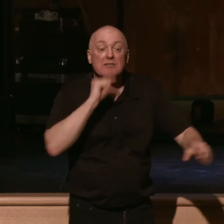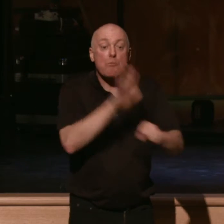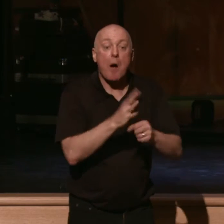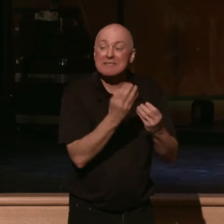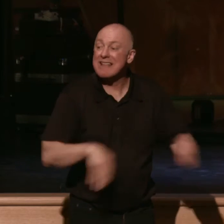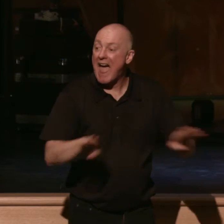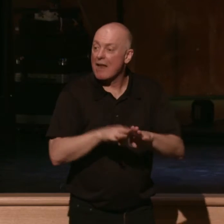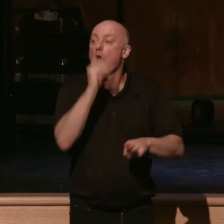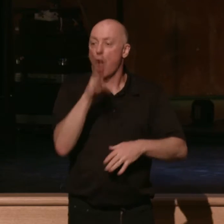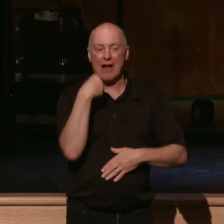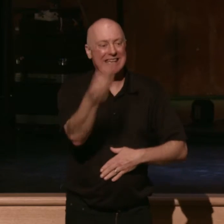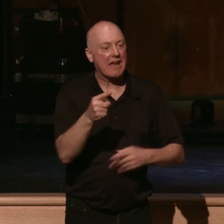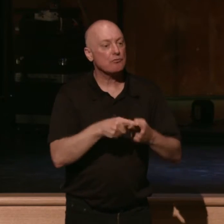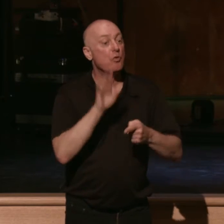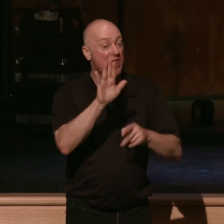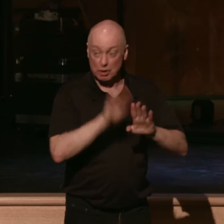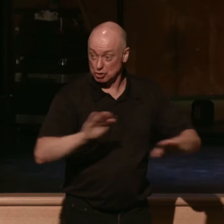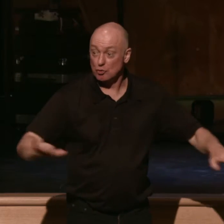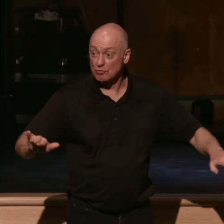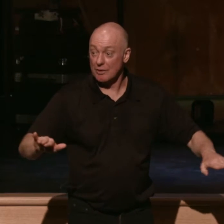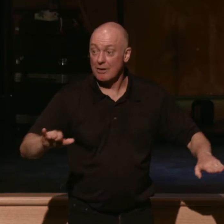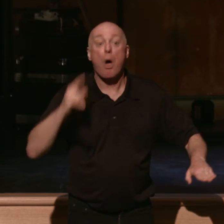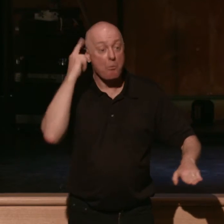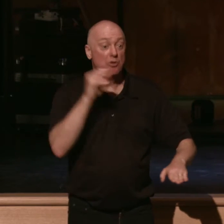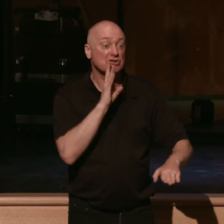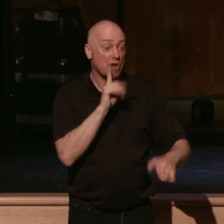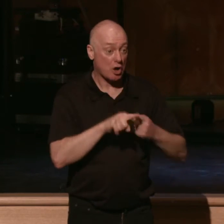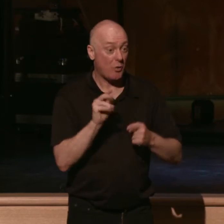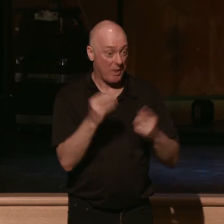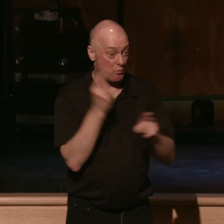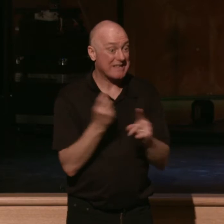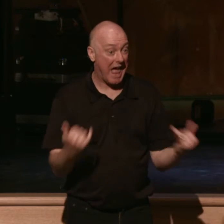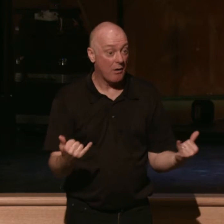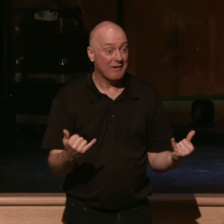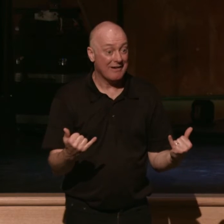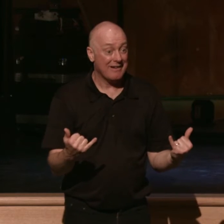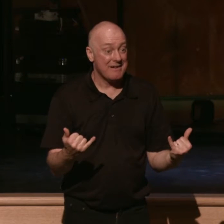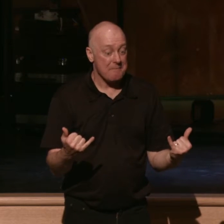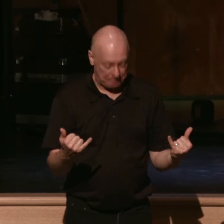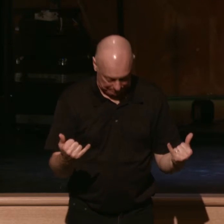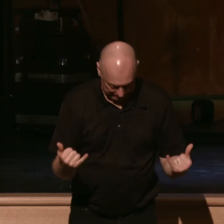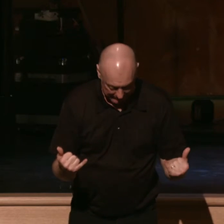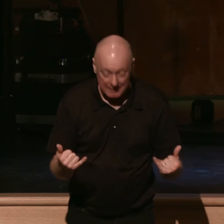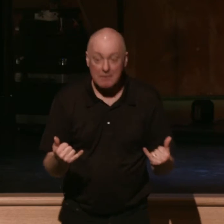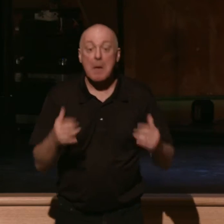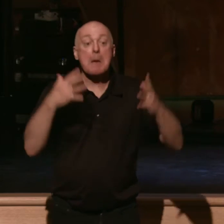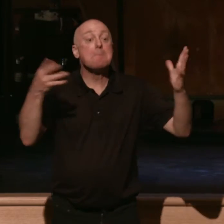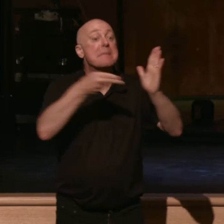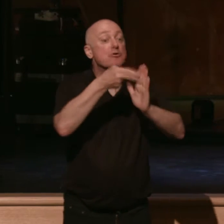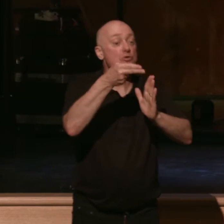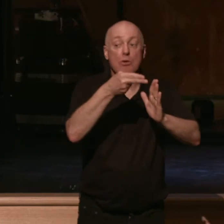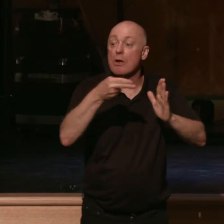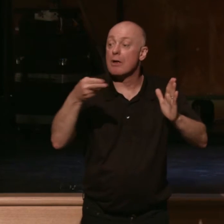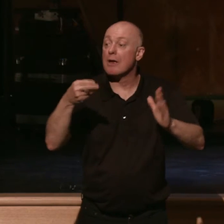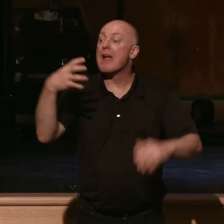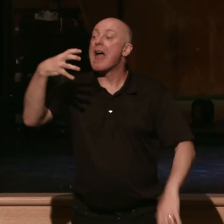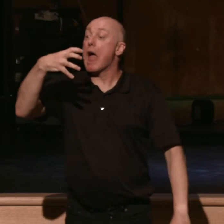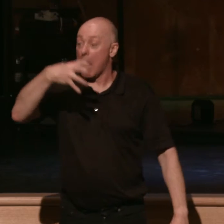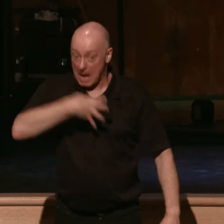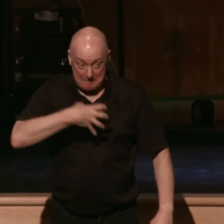In fact, that's the crowd to whom Moses is speaking to right now. Here's a big truth though. Complaining, complaining